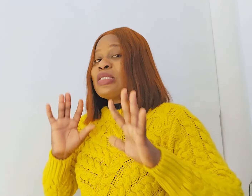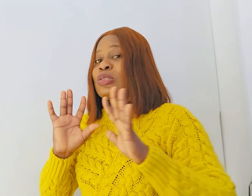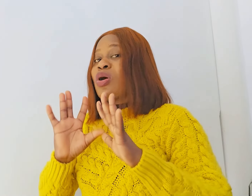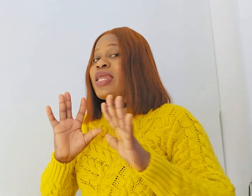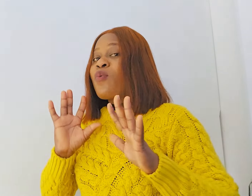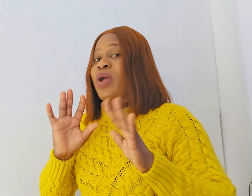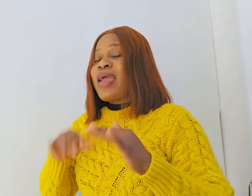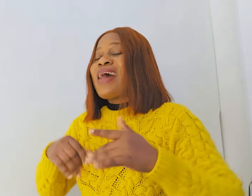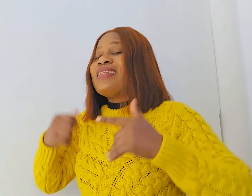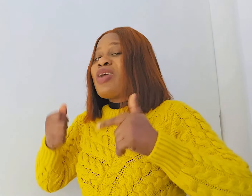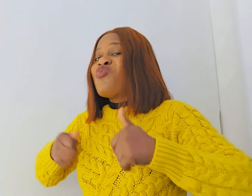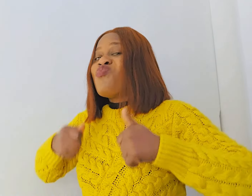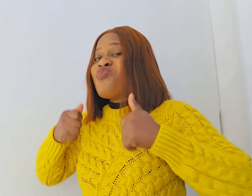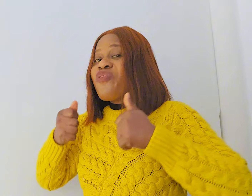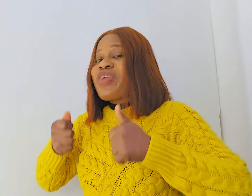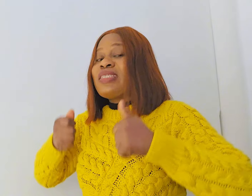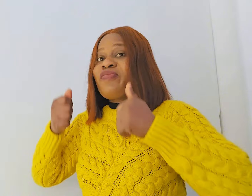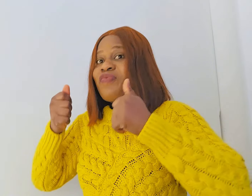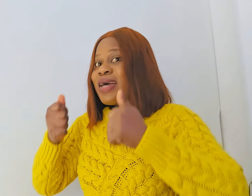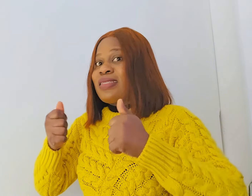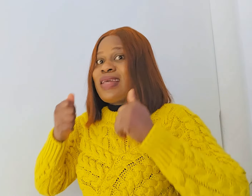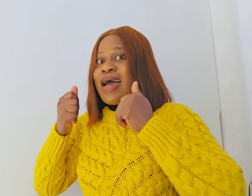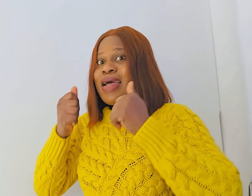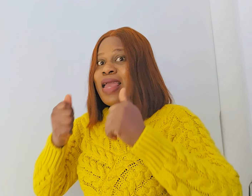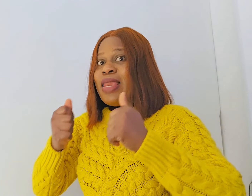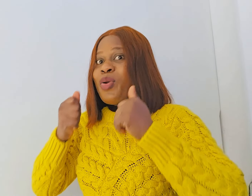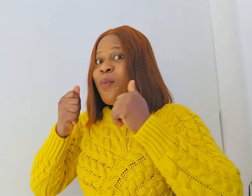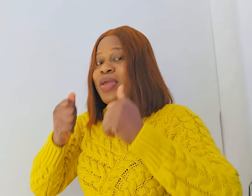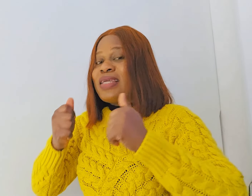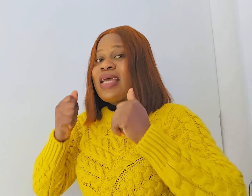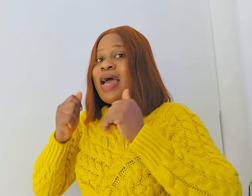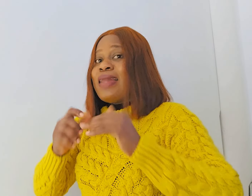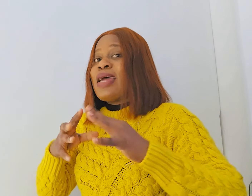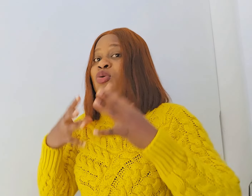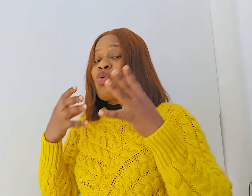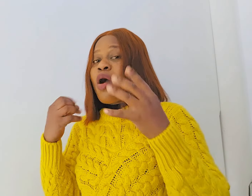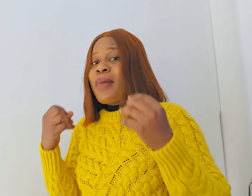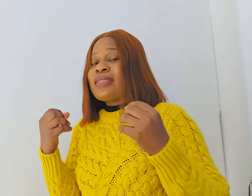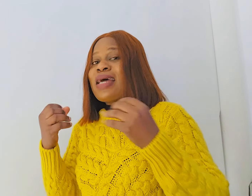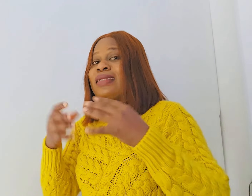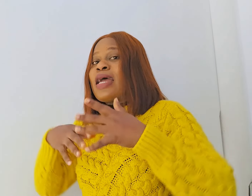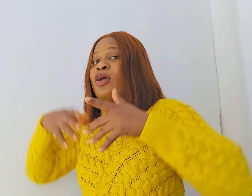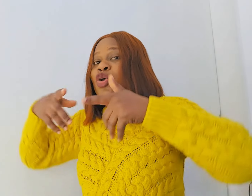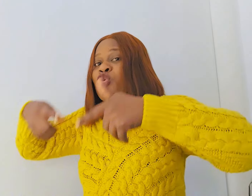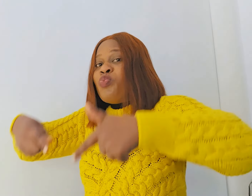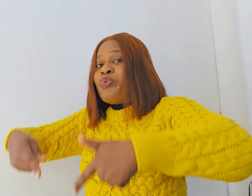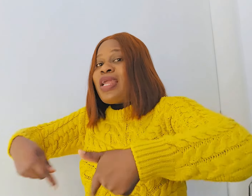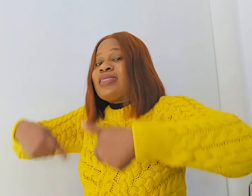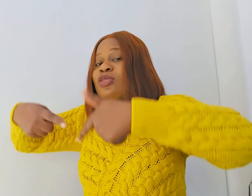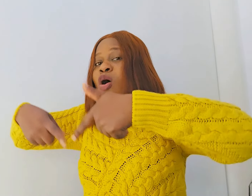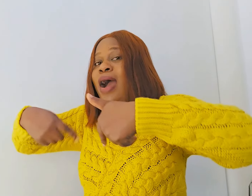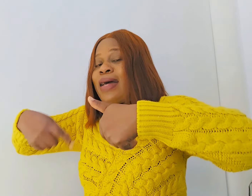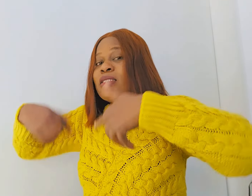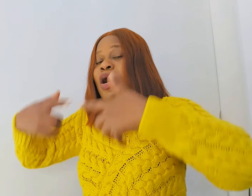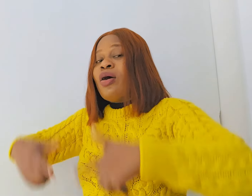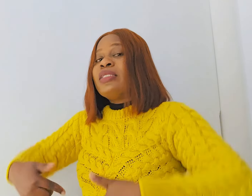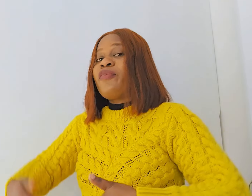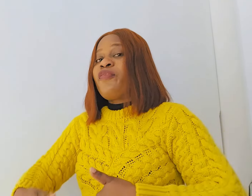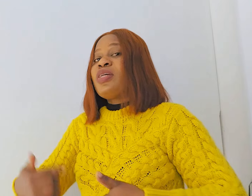slowly way and then you move it faster a little bit and then you come out and then you place your hand on the front